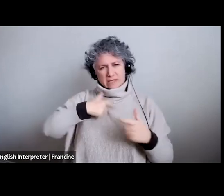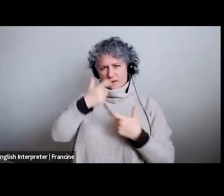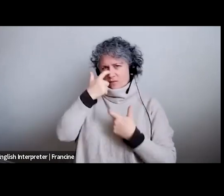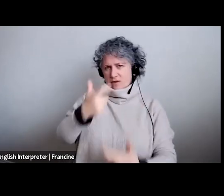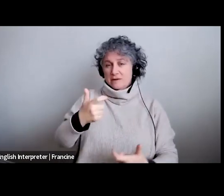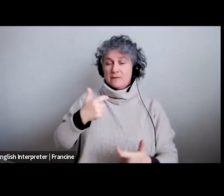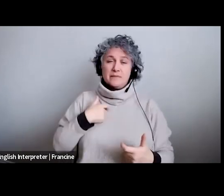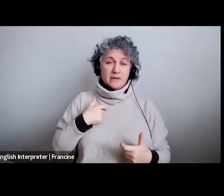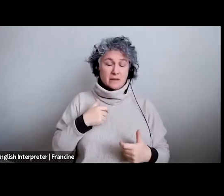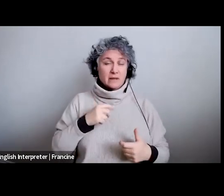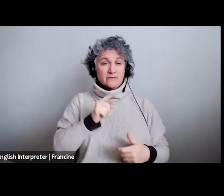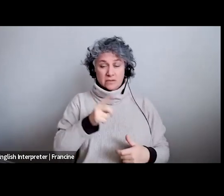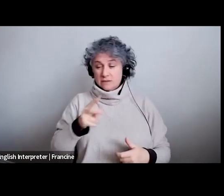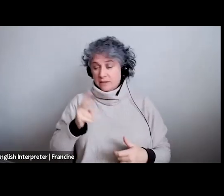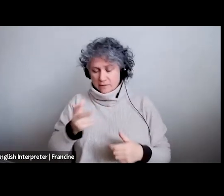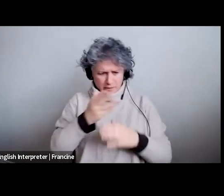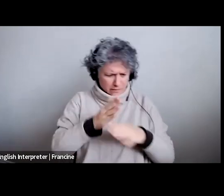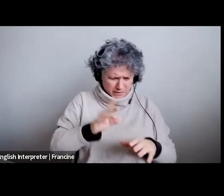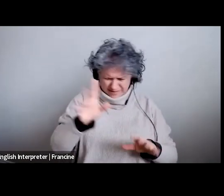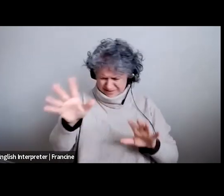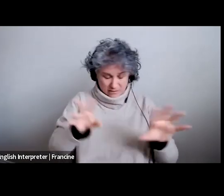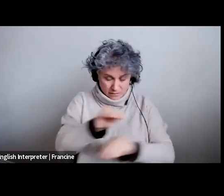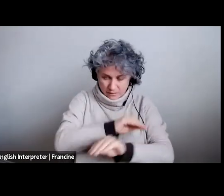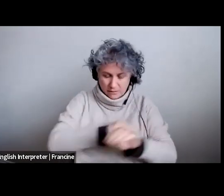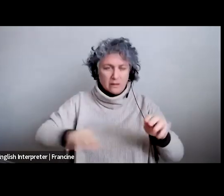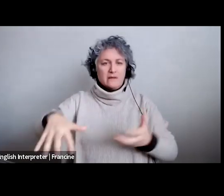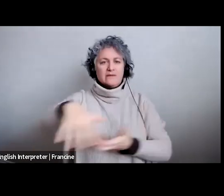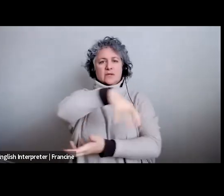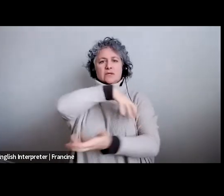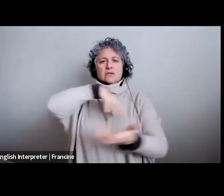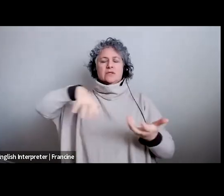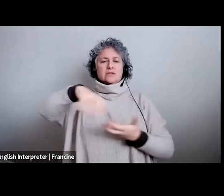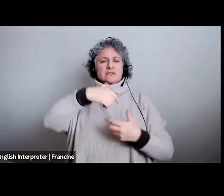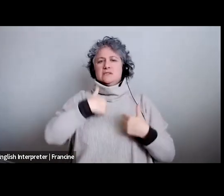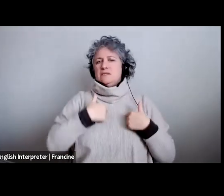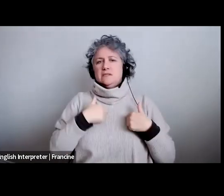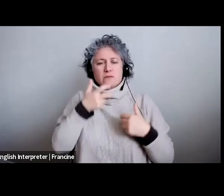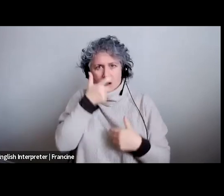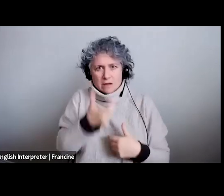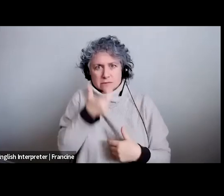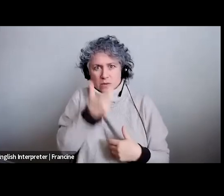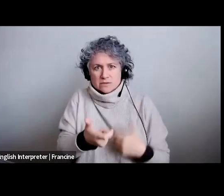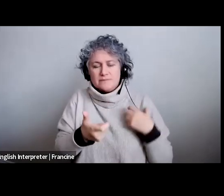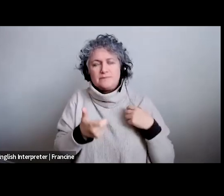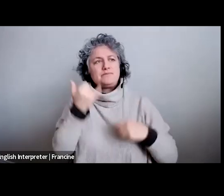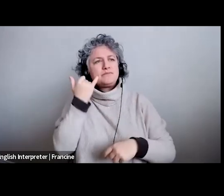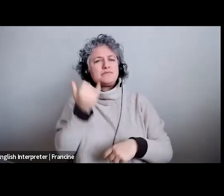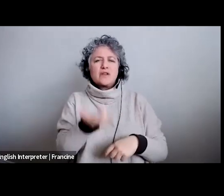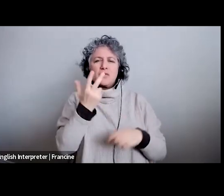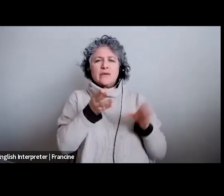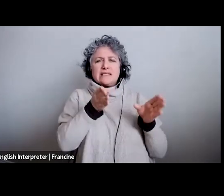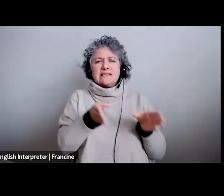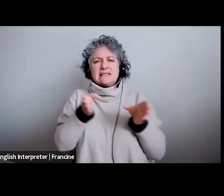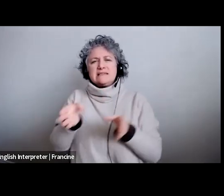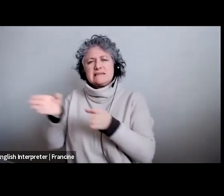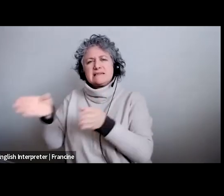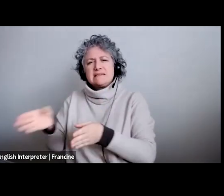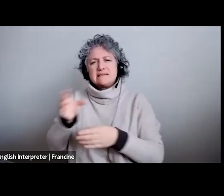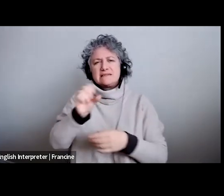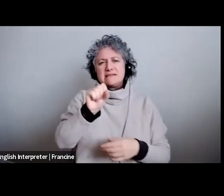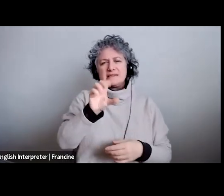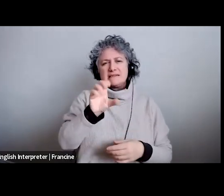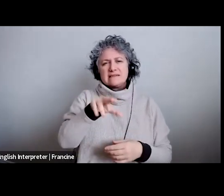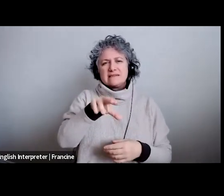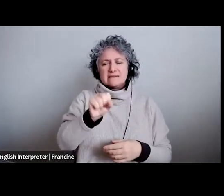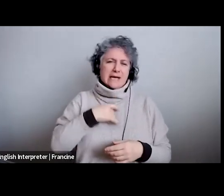takes and then having to divide those up you know i let's suppose there's three scenes and you know i i don't like three scenes